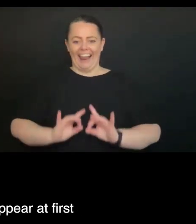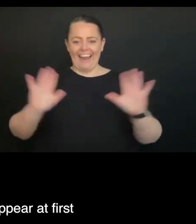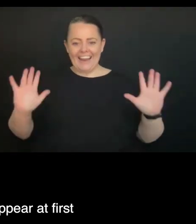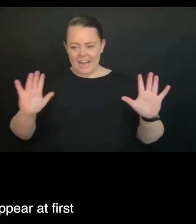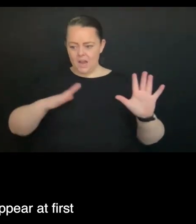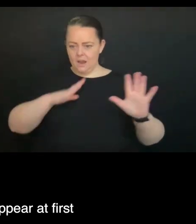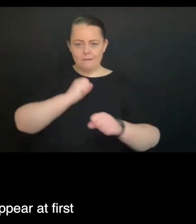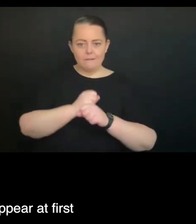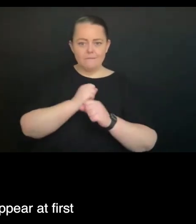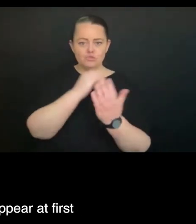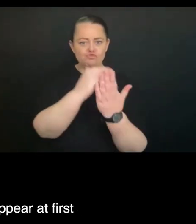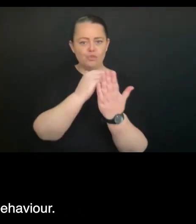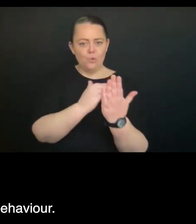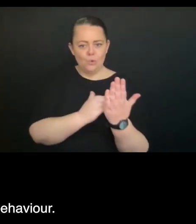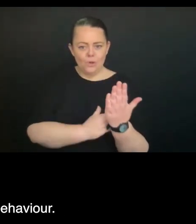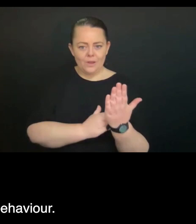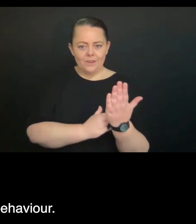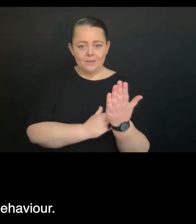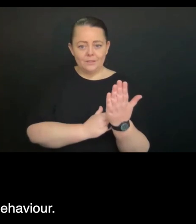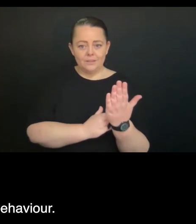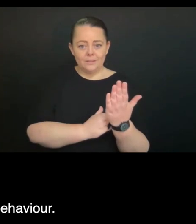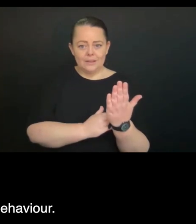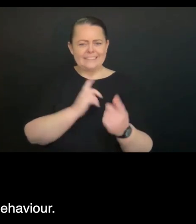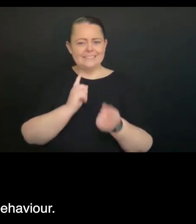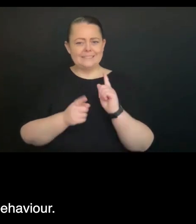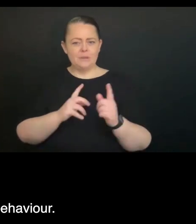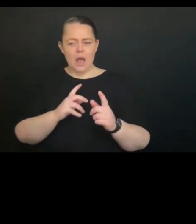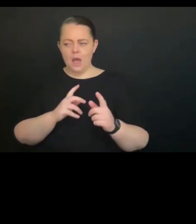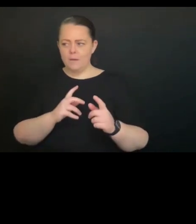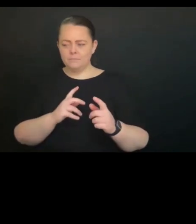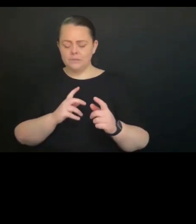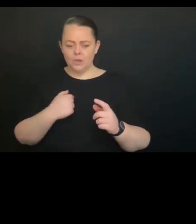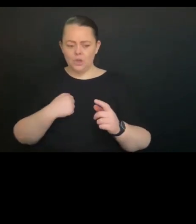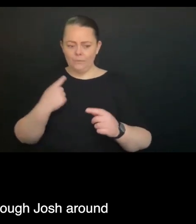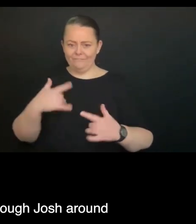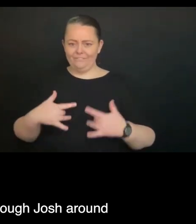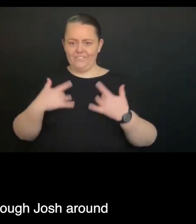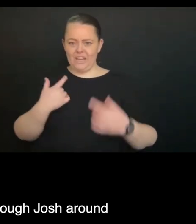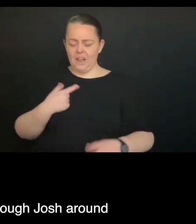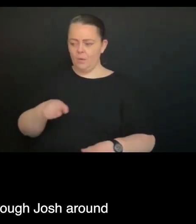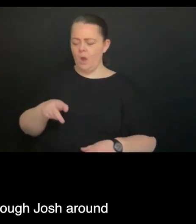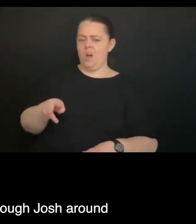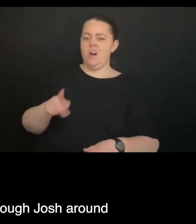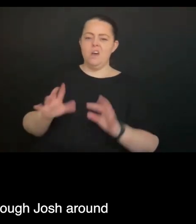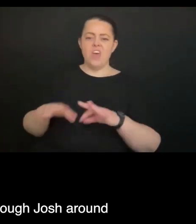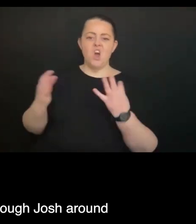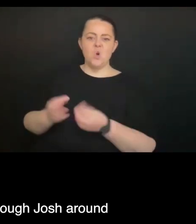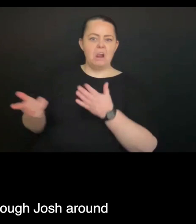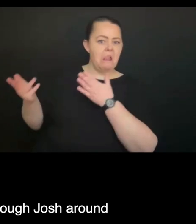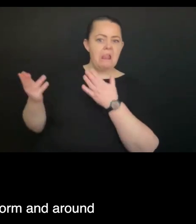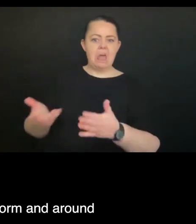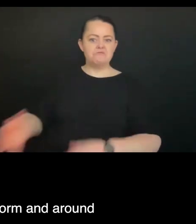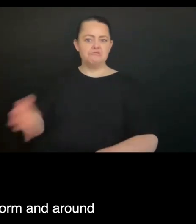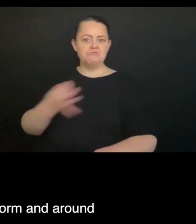what may appear at first glance to be a risky type of behaviour. There's a few questions coming through, Josh,